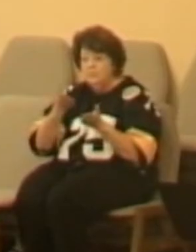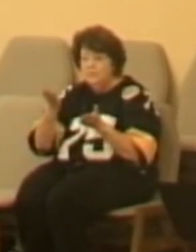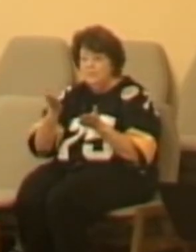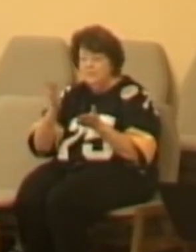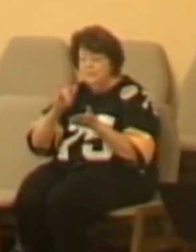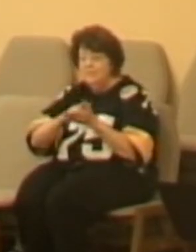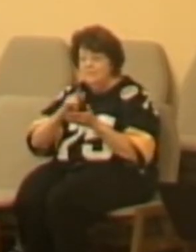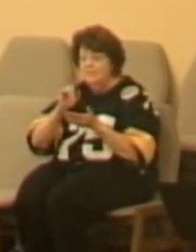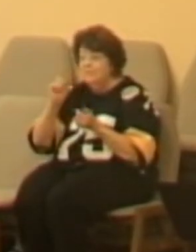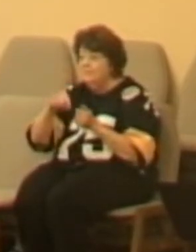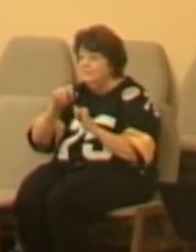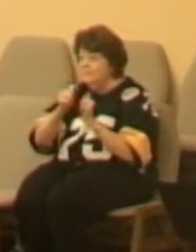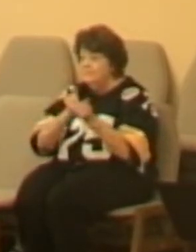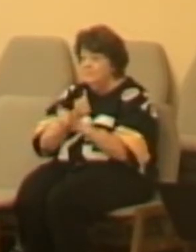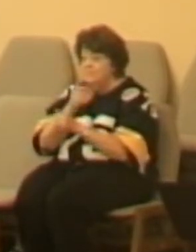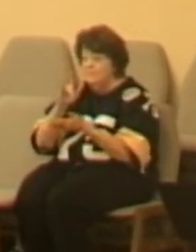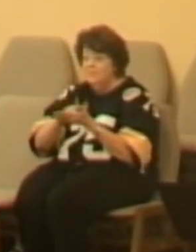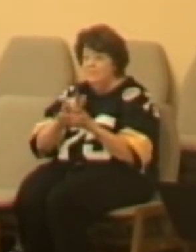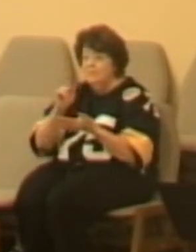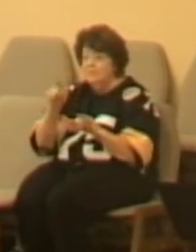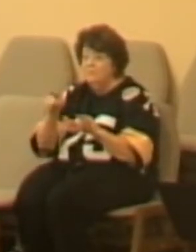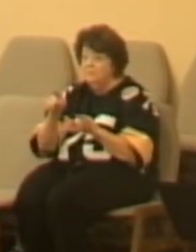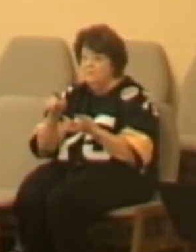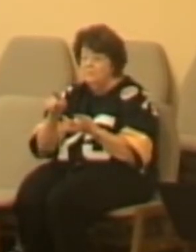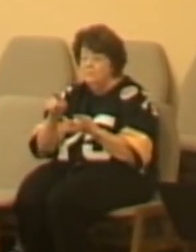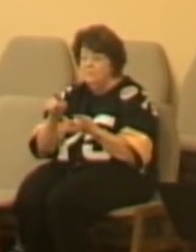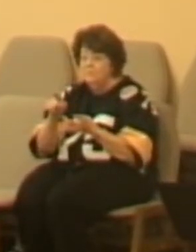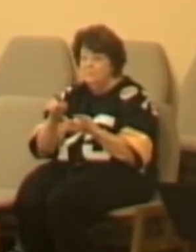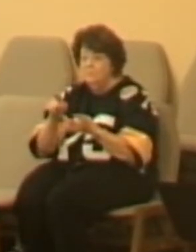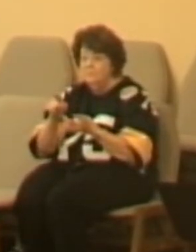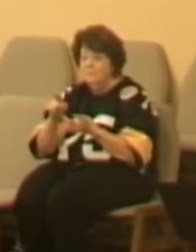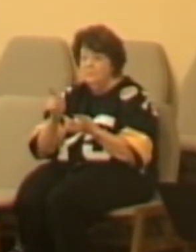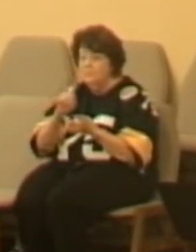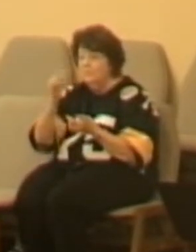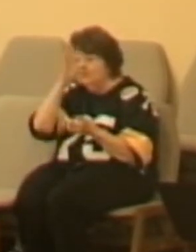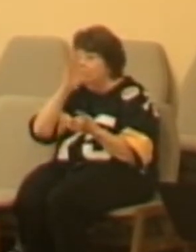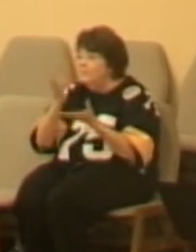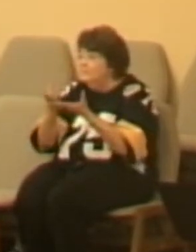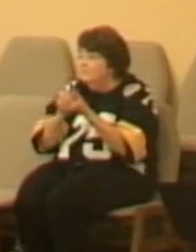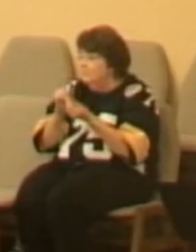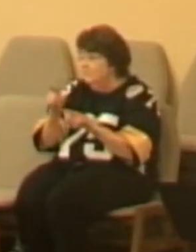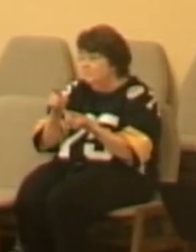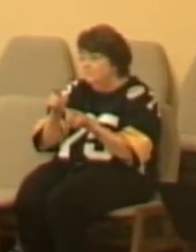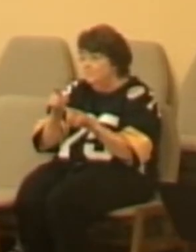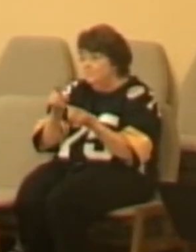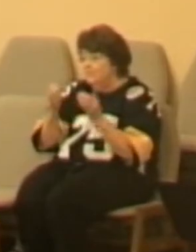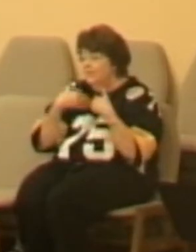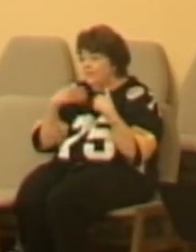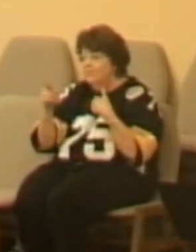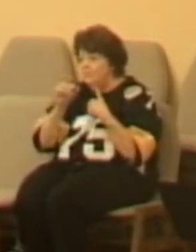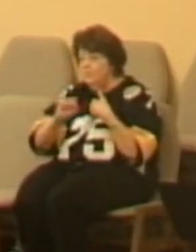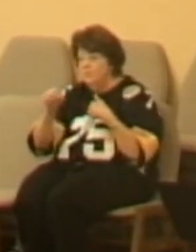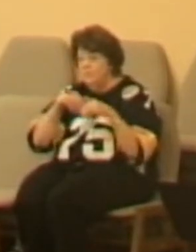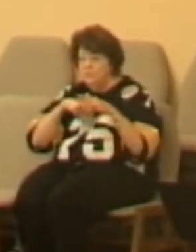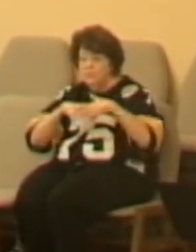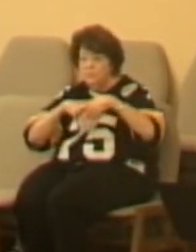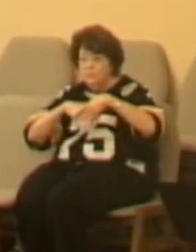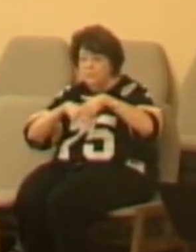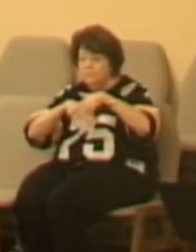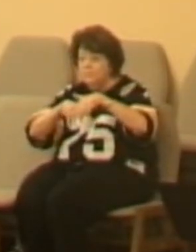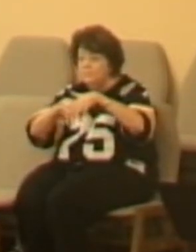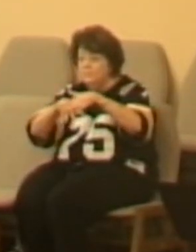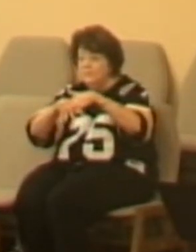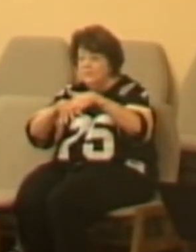so that you can be in step with what God wants to do in your life. How many of you ever marched in something? Ever